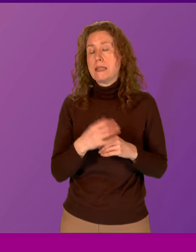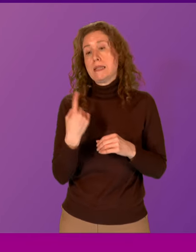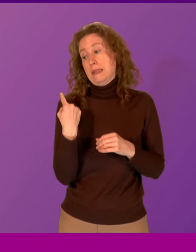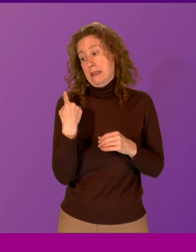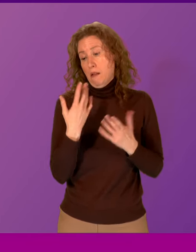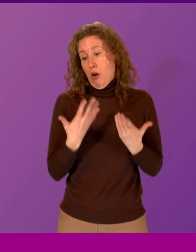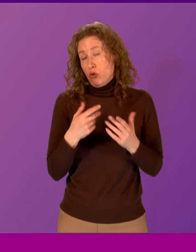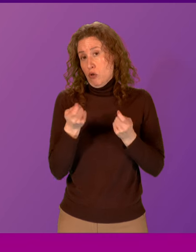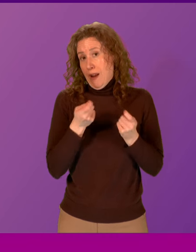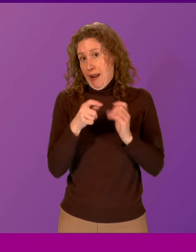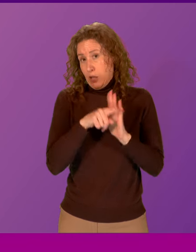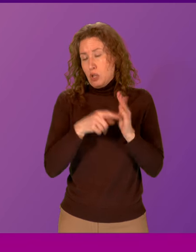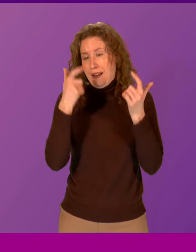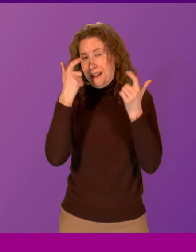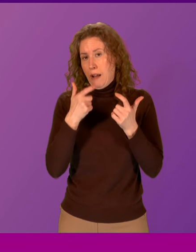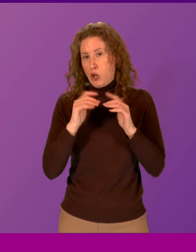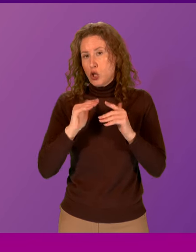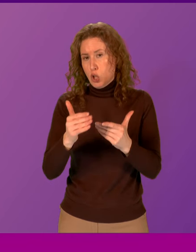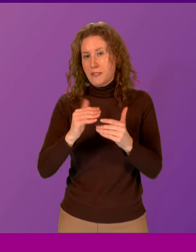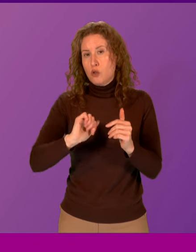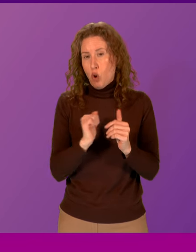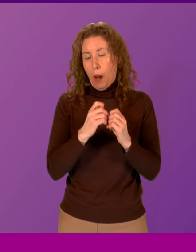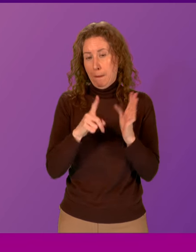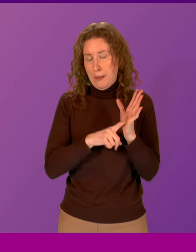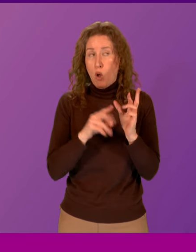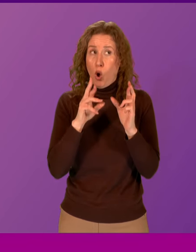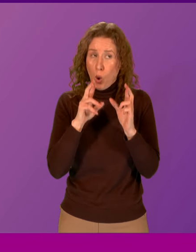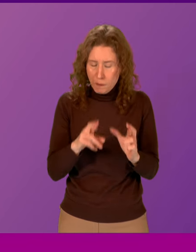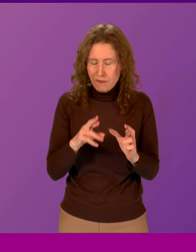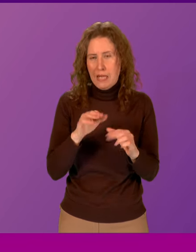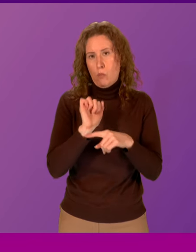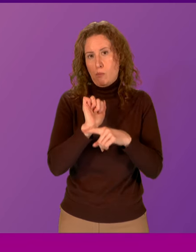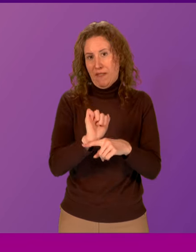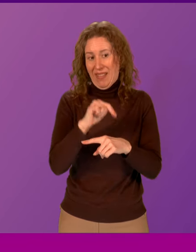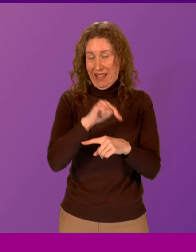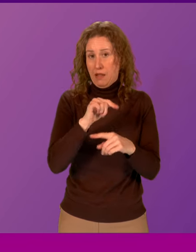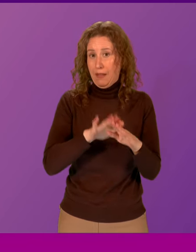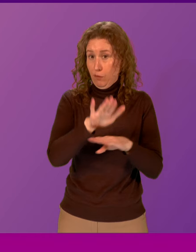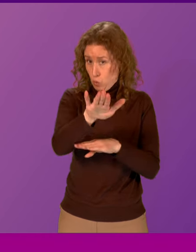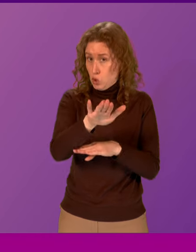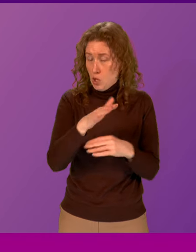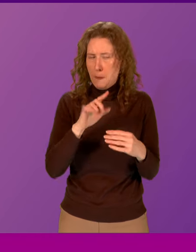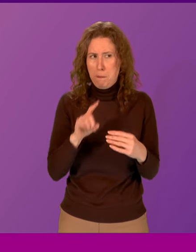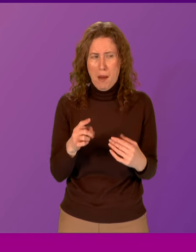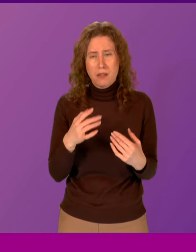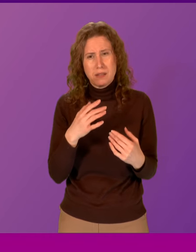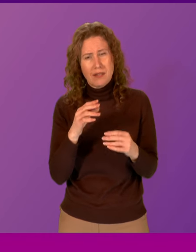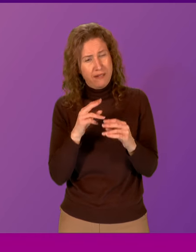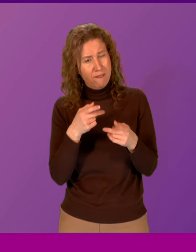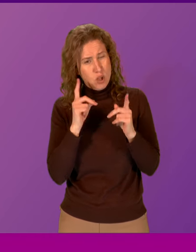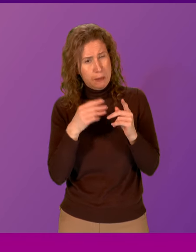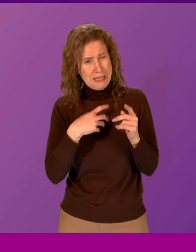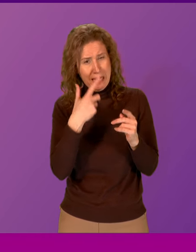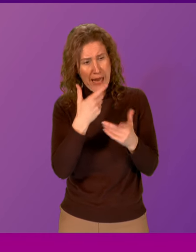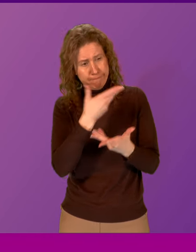and the current Regulation and Legal Services Scotland Bill will hopefully make similar situations in the future more manageable. However, would the First Minister provide an